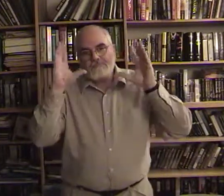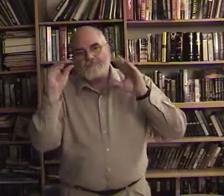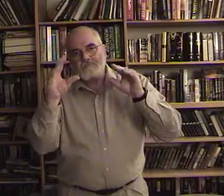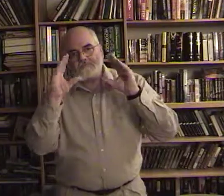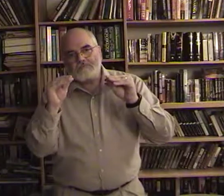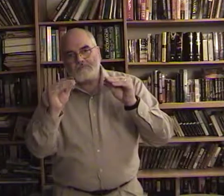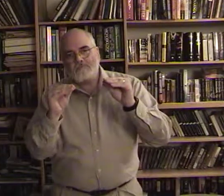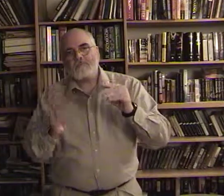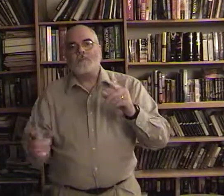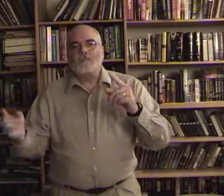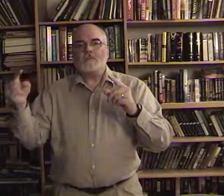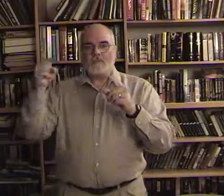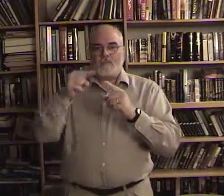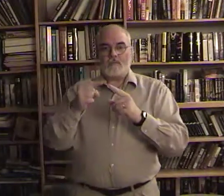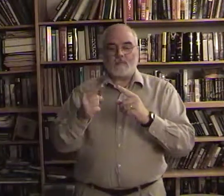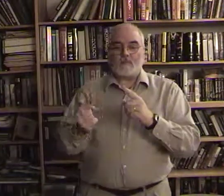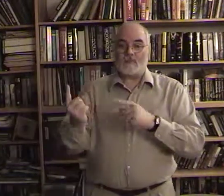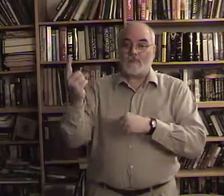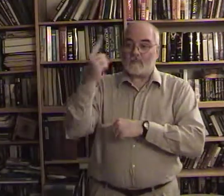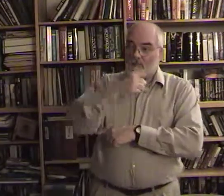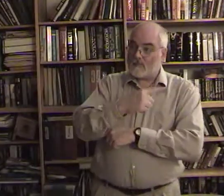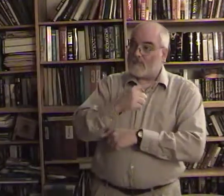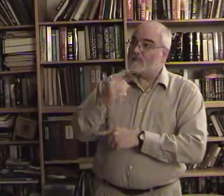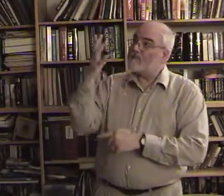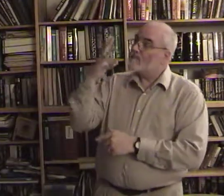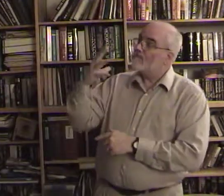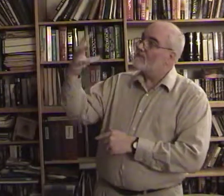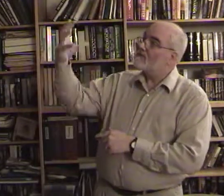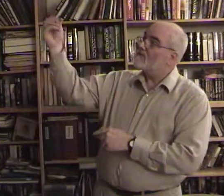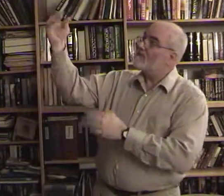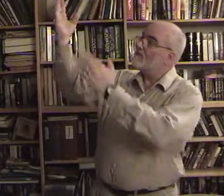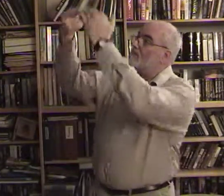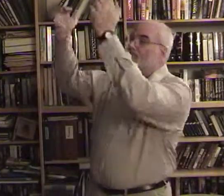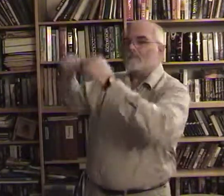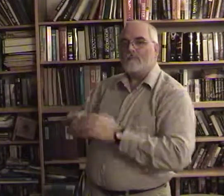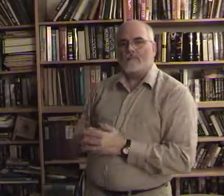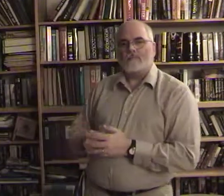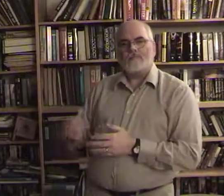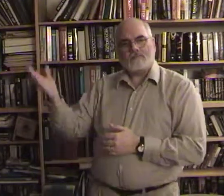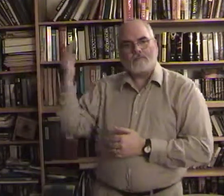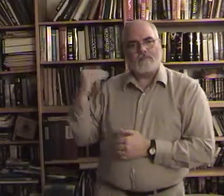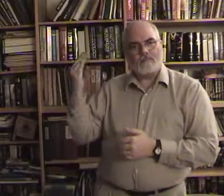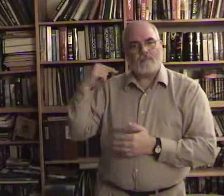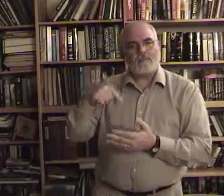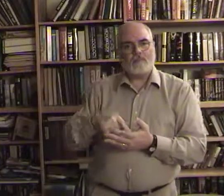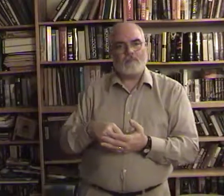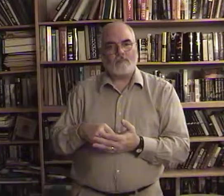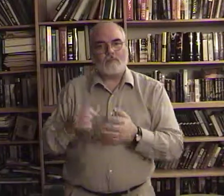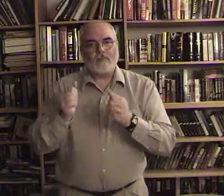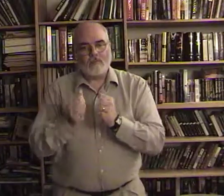the day he was taken up into heaven. Before this, with the help of the Holy Spirit,